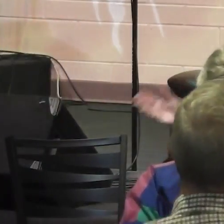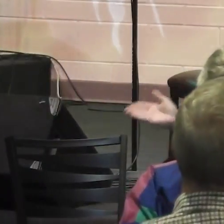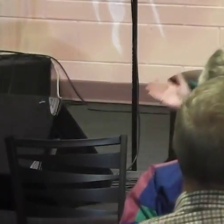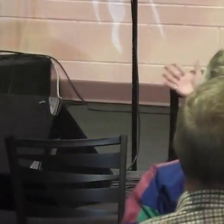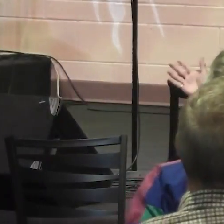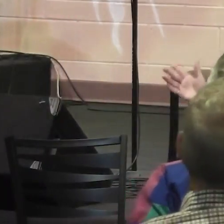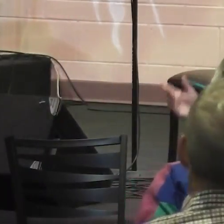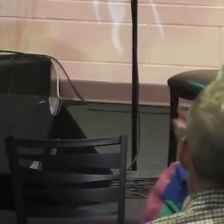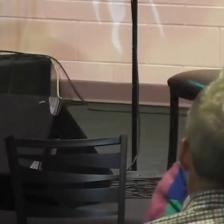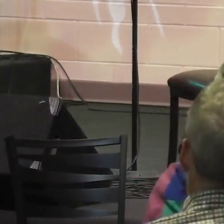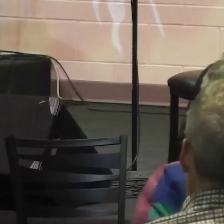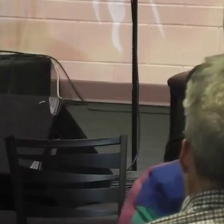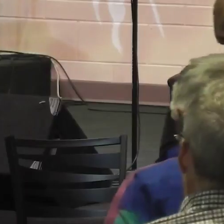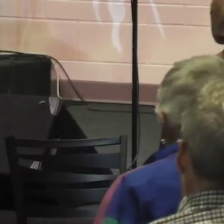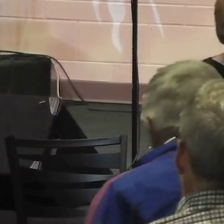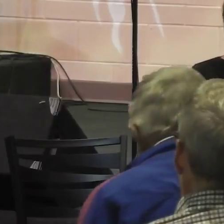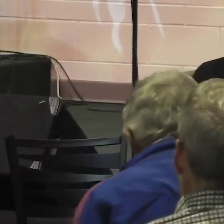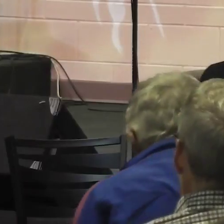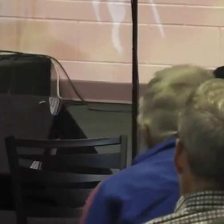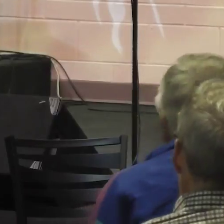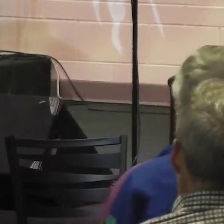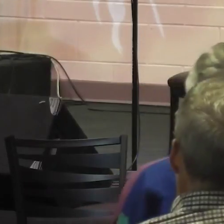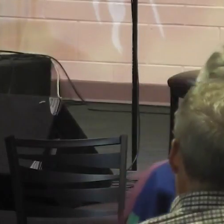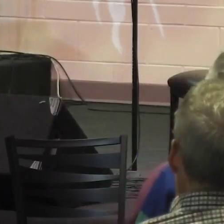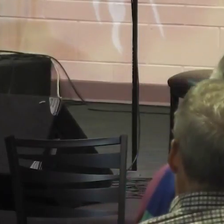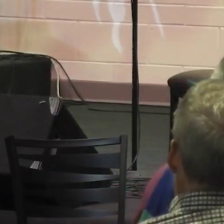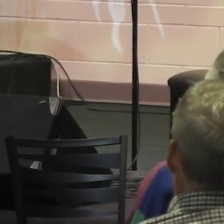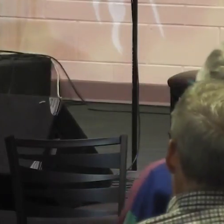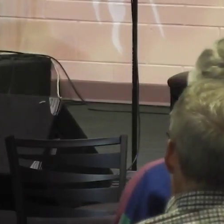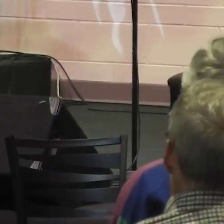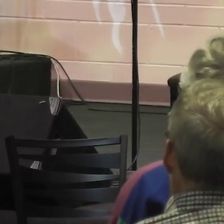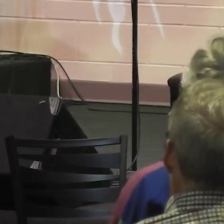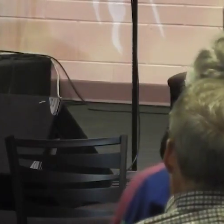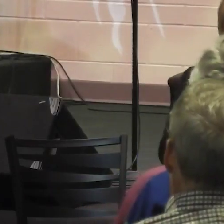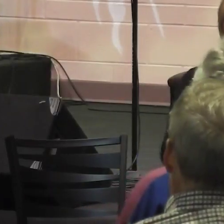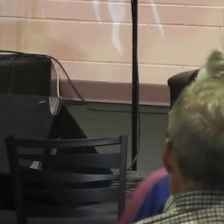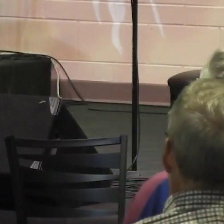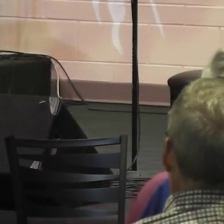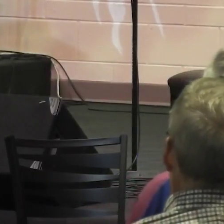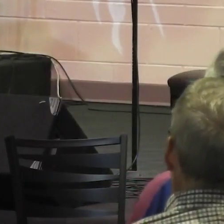Now, it's very easy. Say, yesu niwangu.